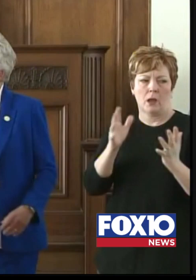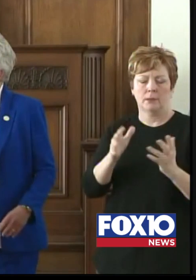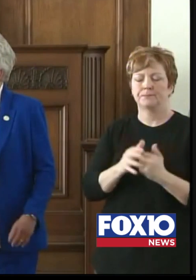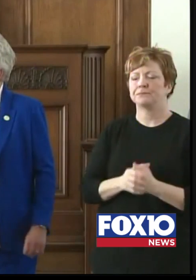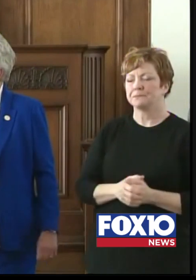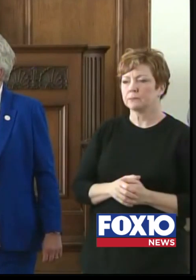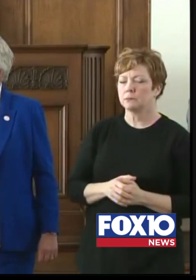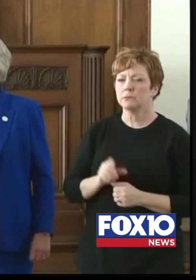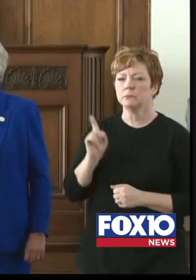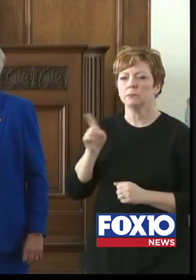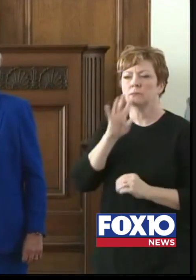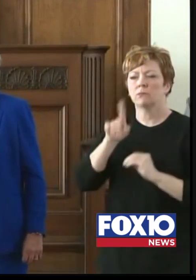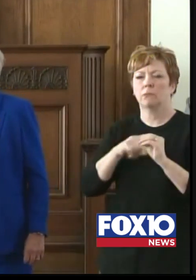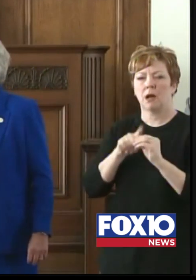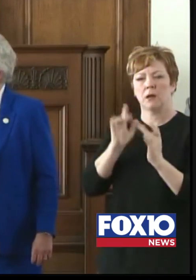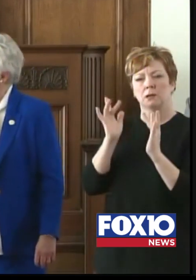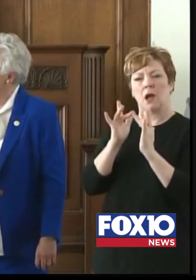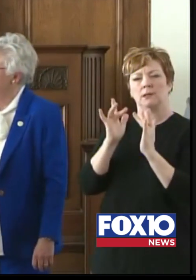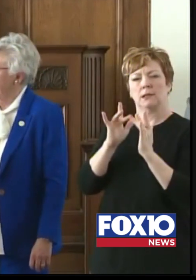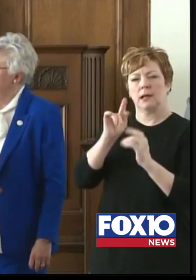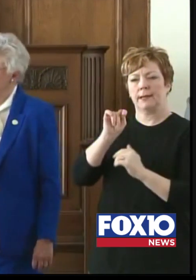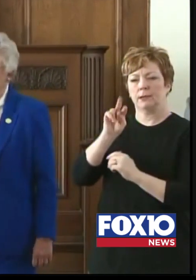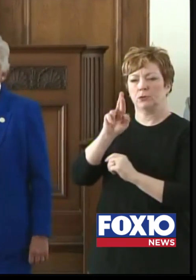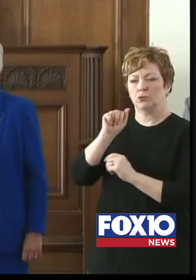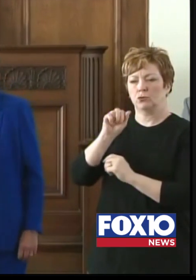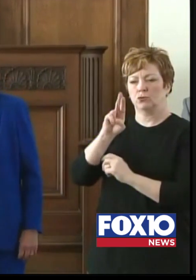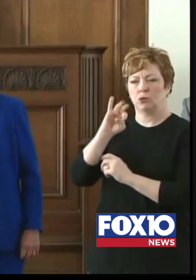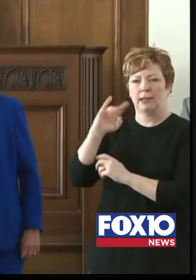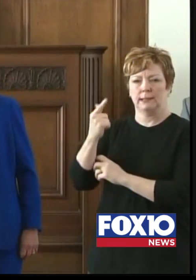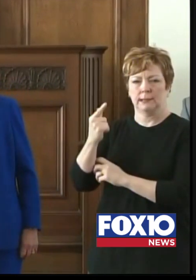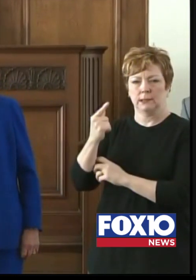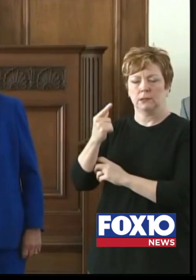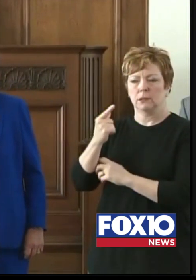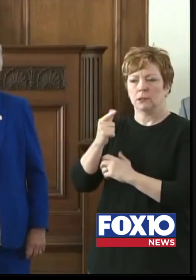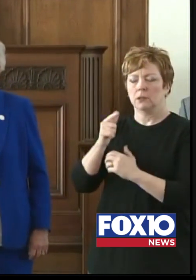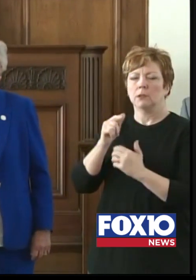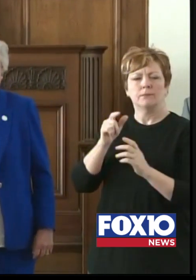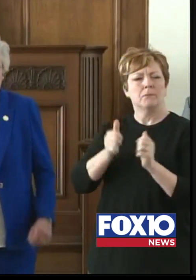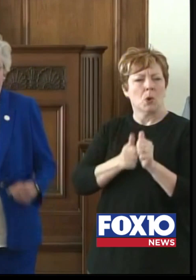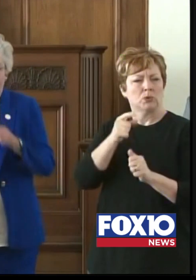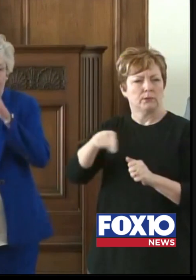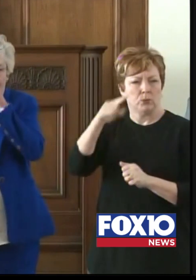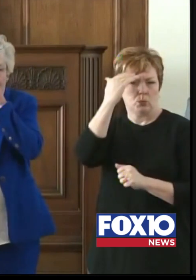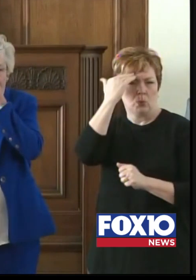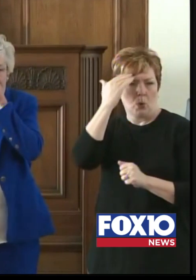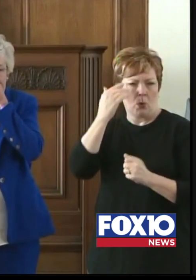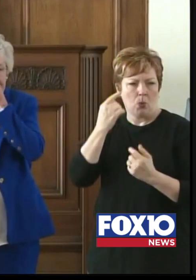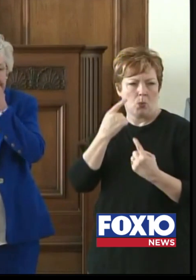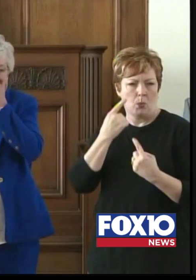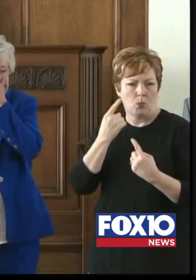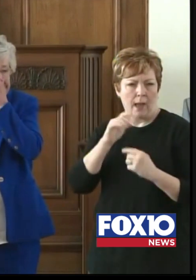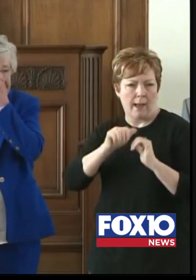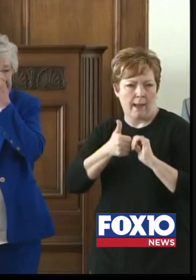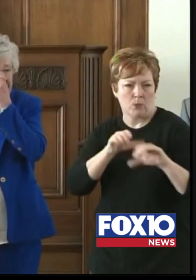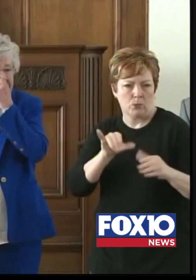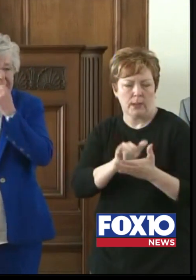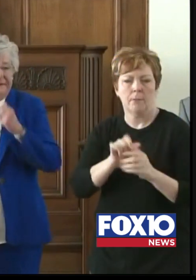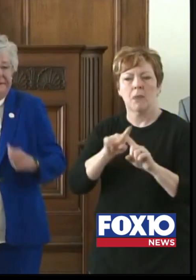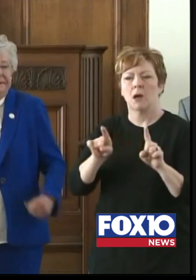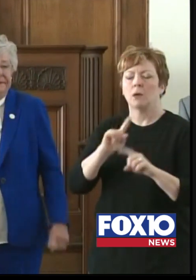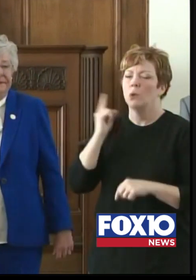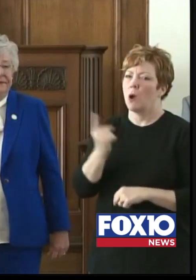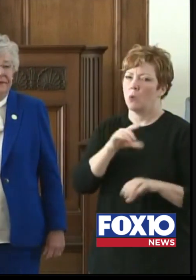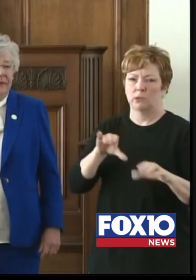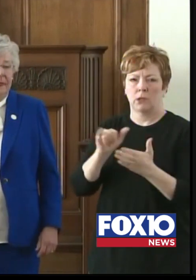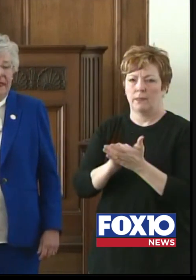do with contact tracing. I think most of you are aware of how that works, but contact tracing is something we have always done in public health